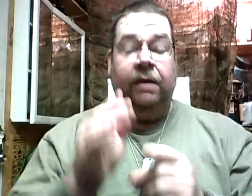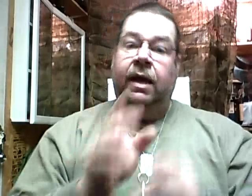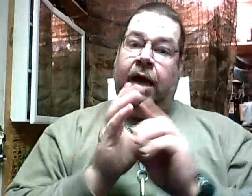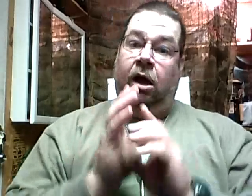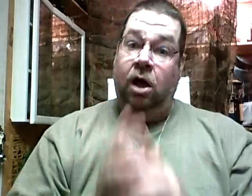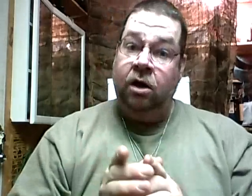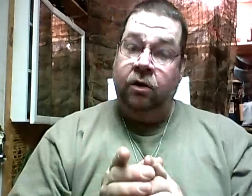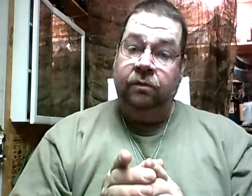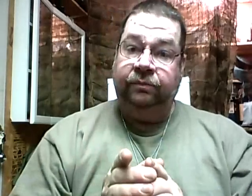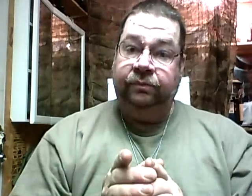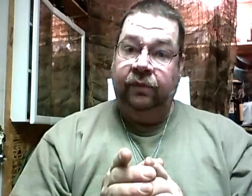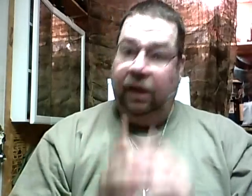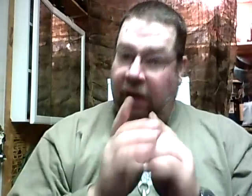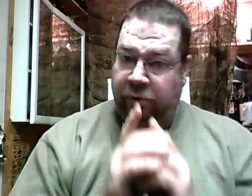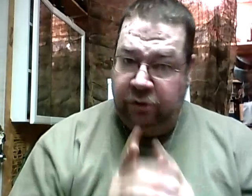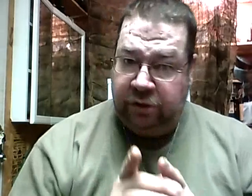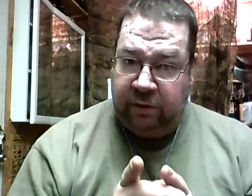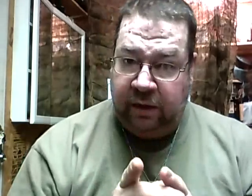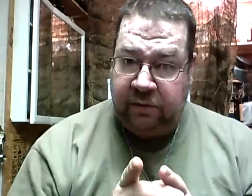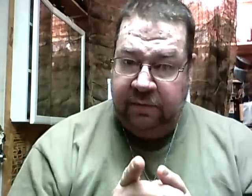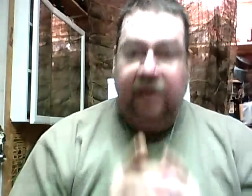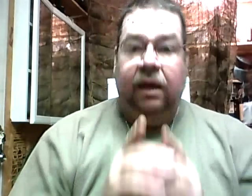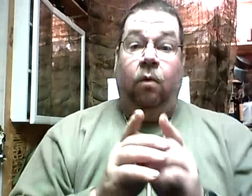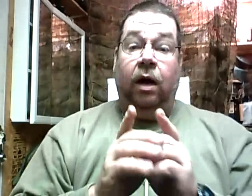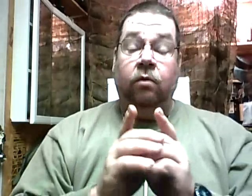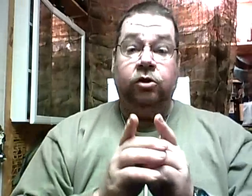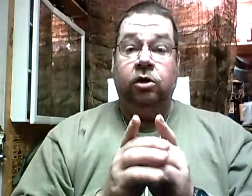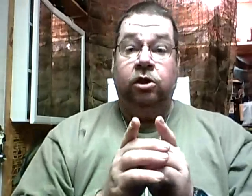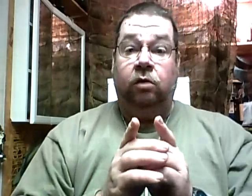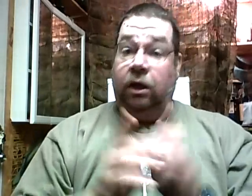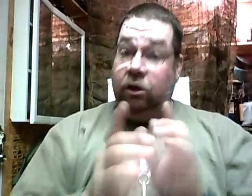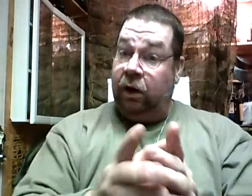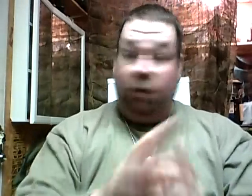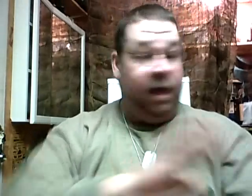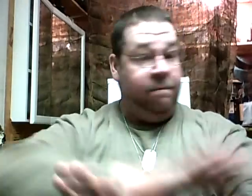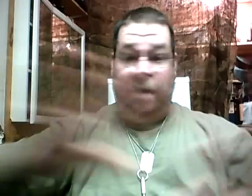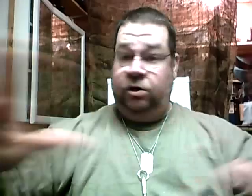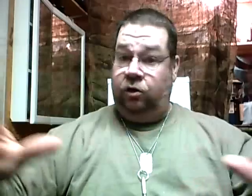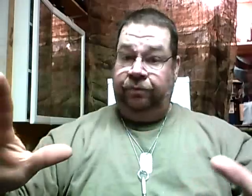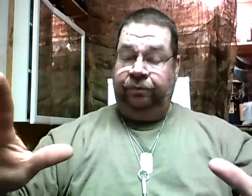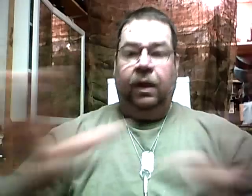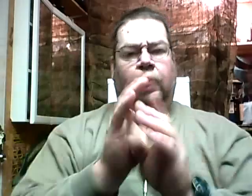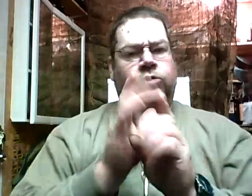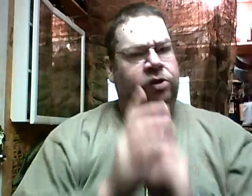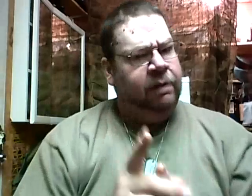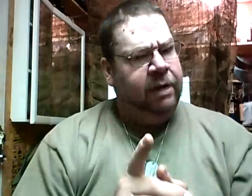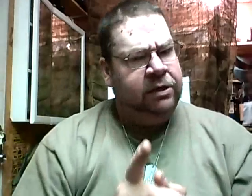But, at 100, I'm going to do something else. And what I want you to do. Now, here's what I want everybody to do. I want you to think about this